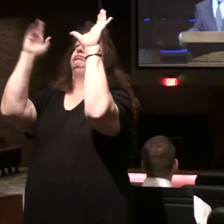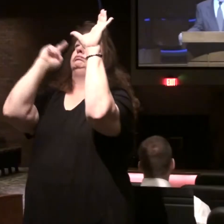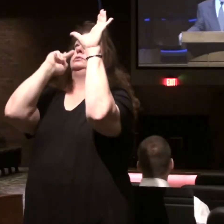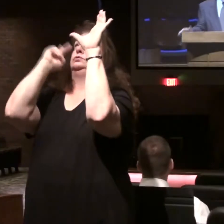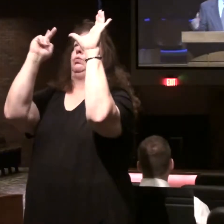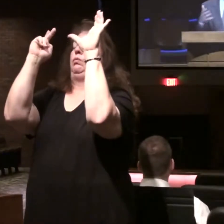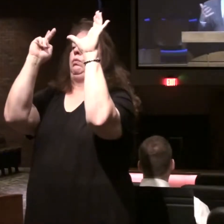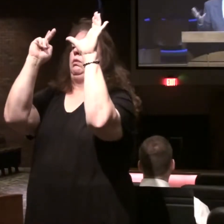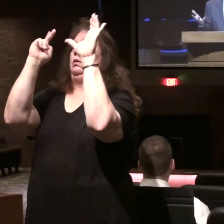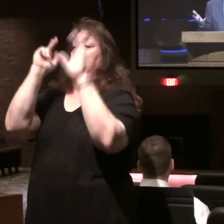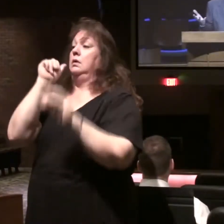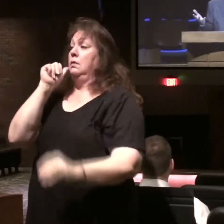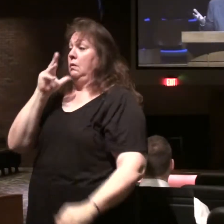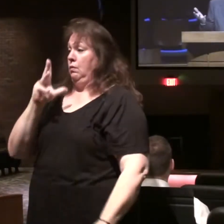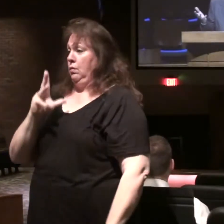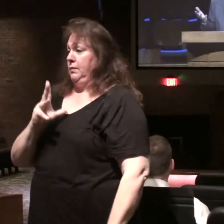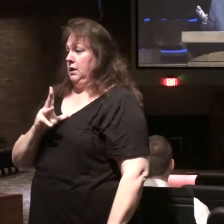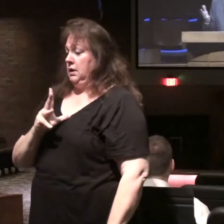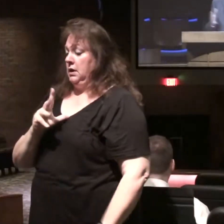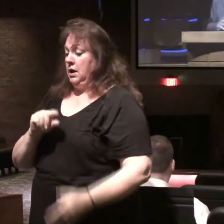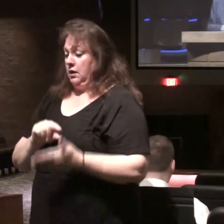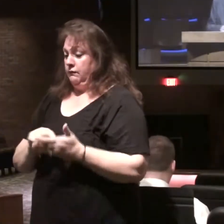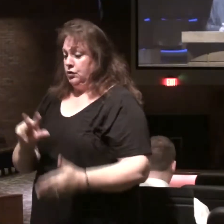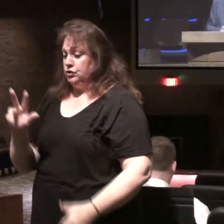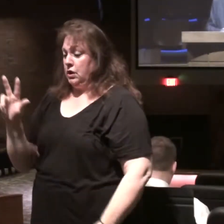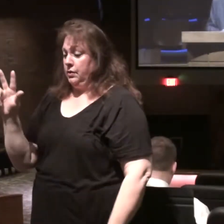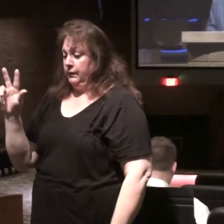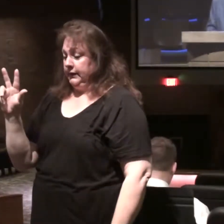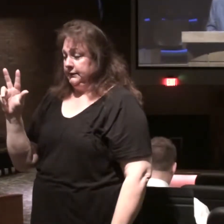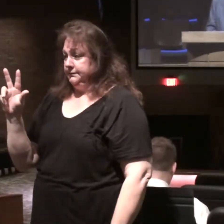And he saw a woman, verse 3,